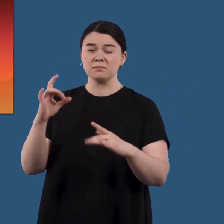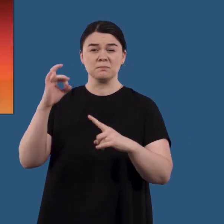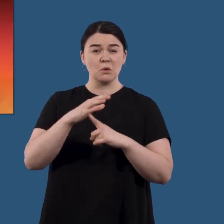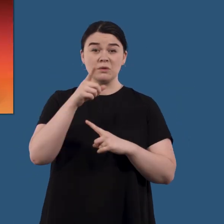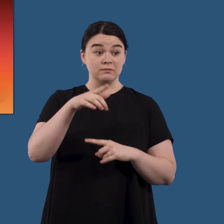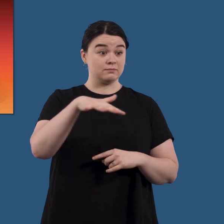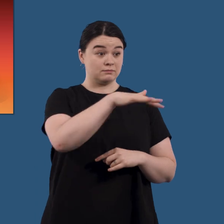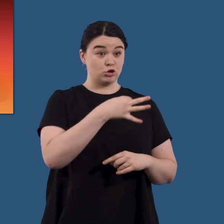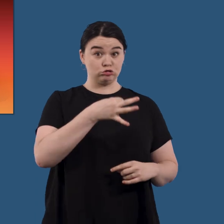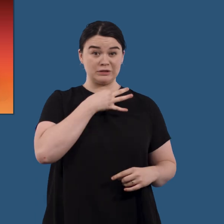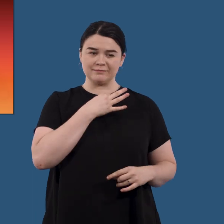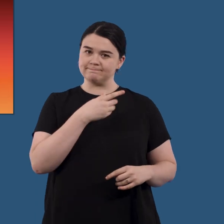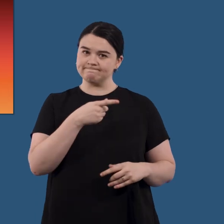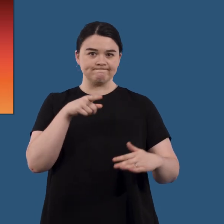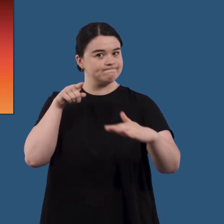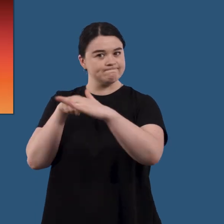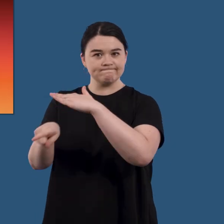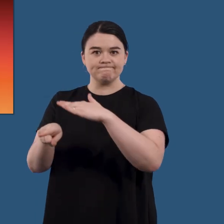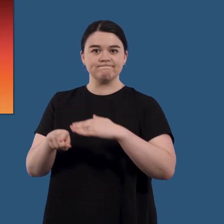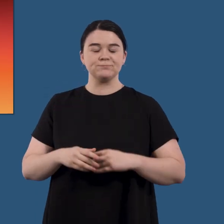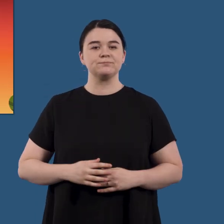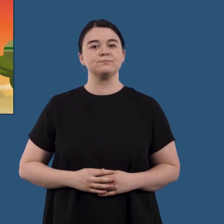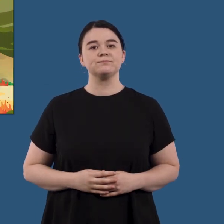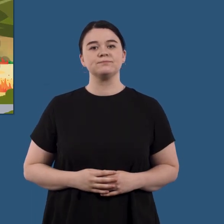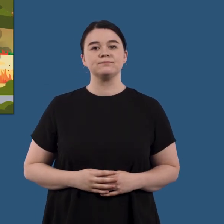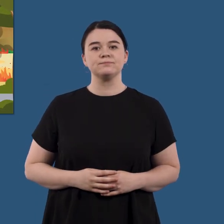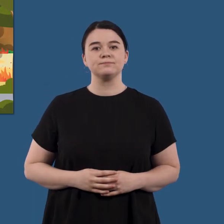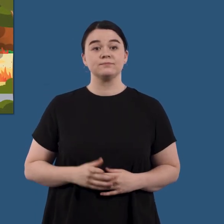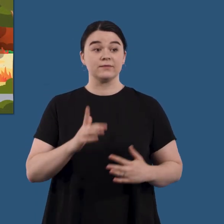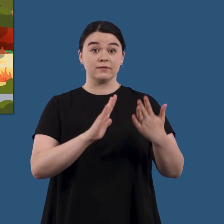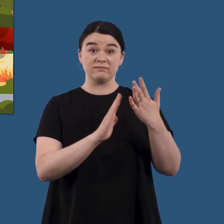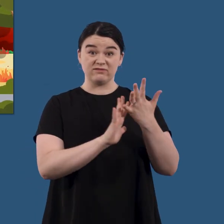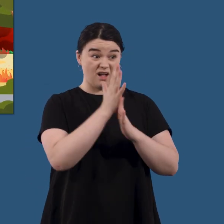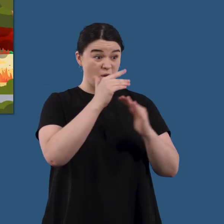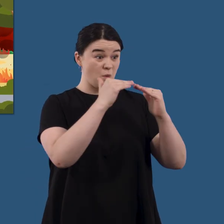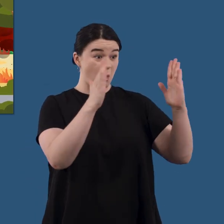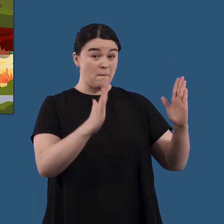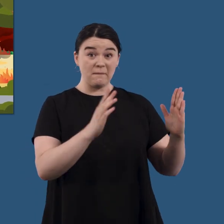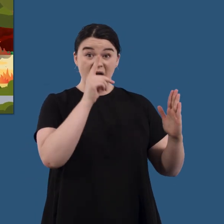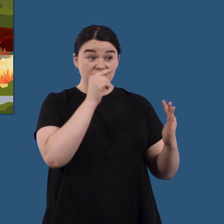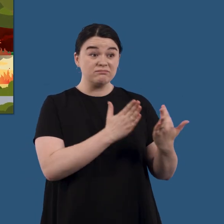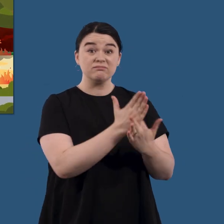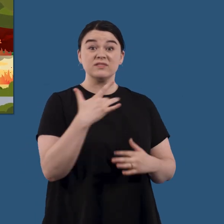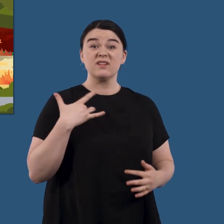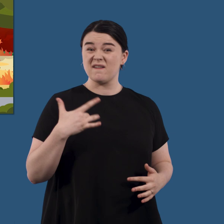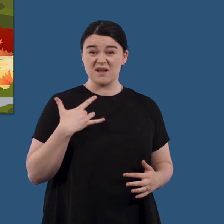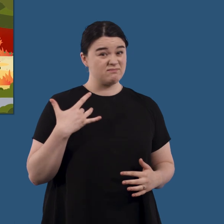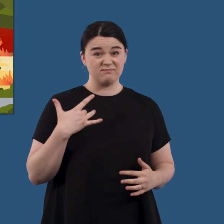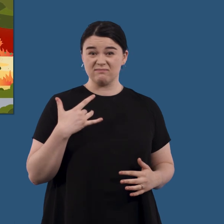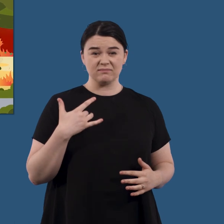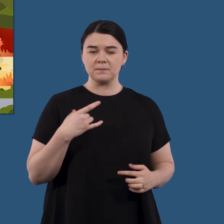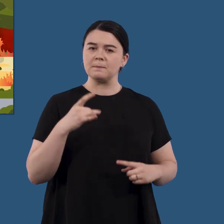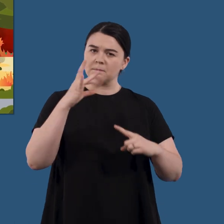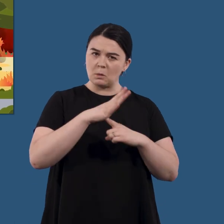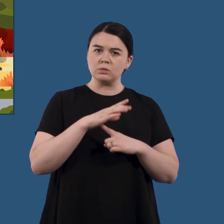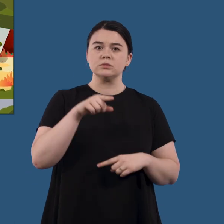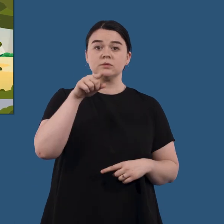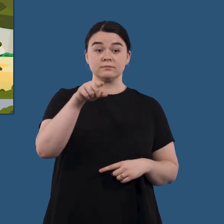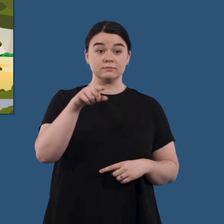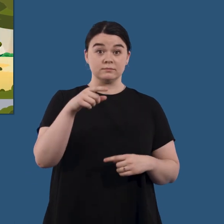bushfire risk areas on these days. Homes cannot withstand fires in these conditions. Stay safe by